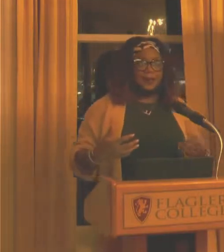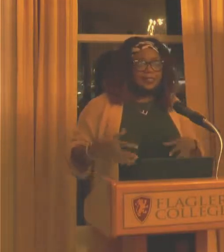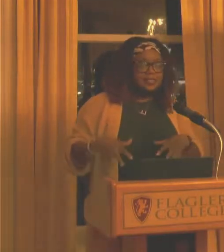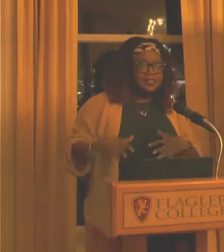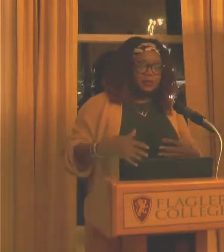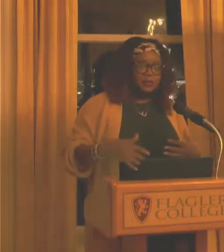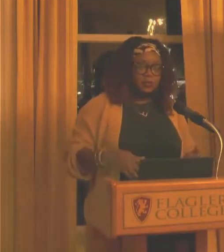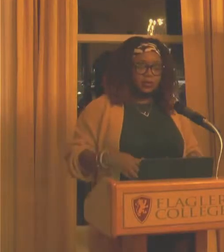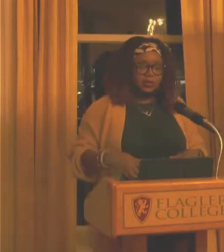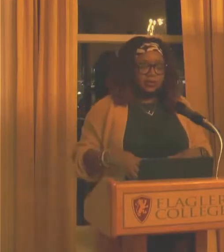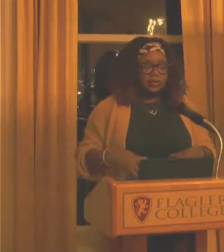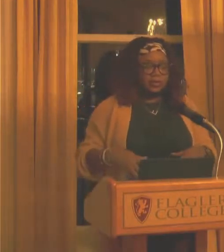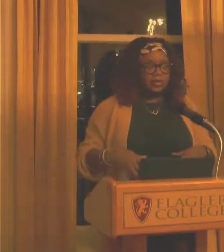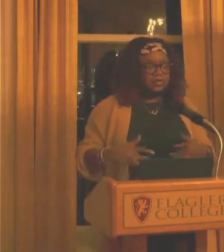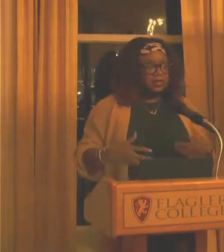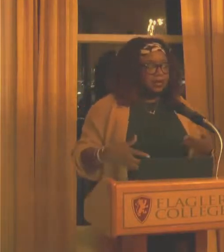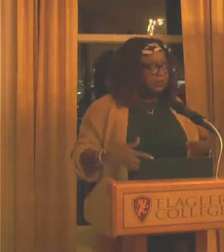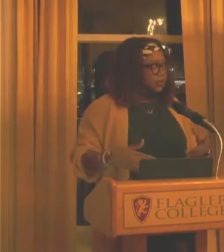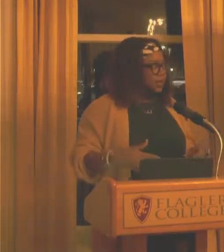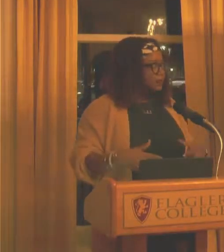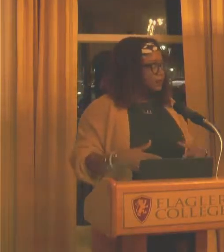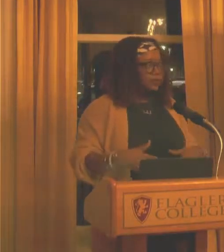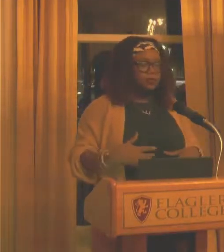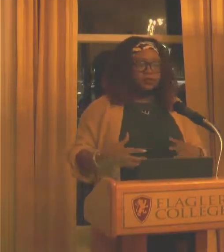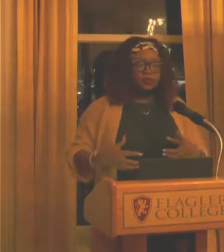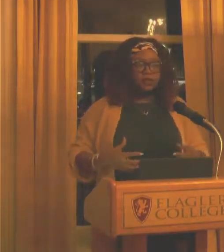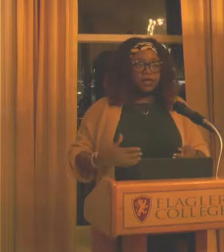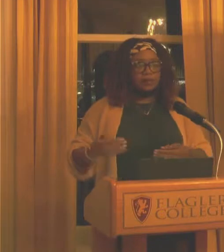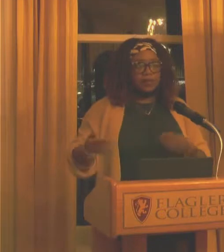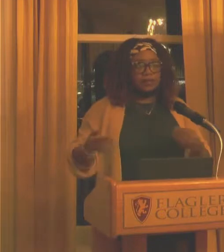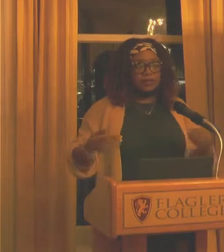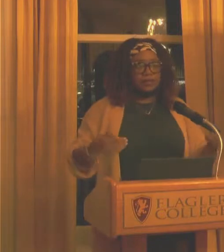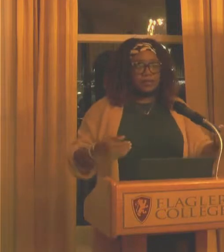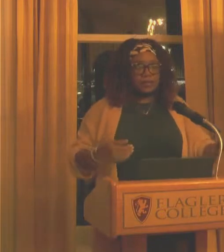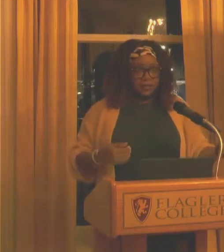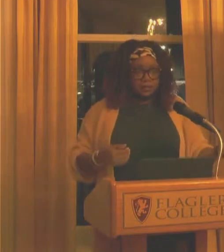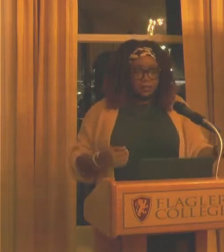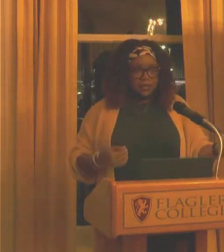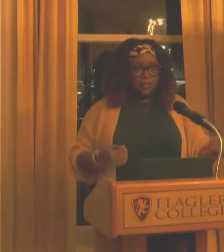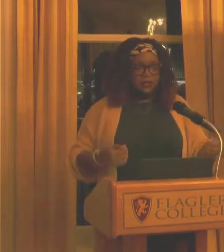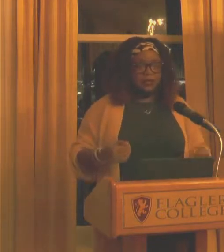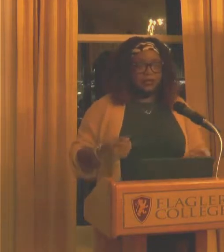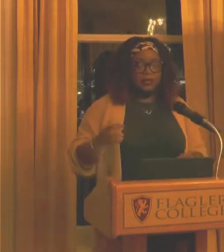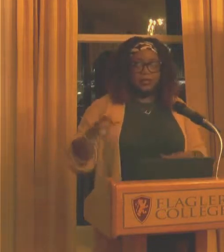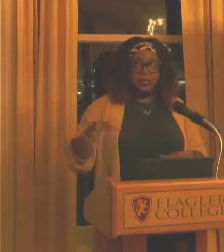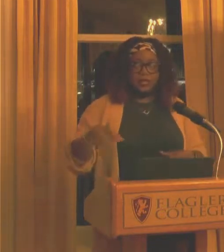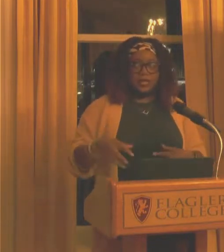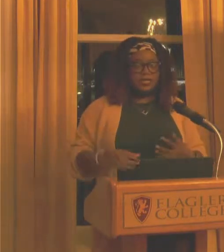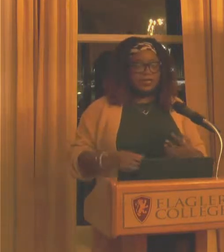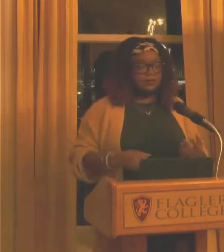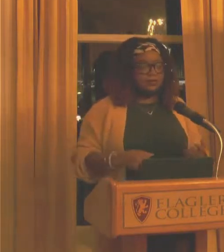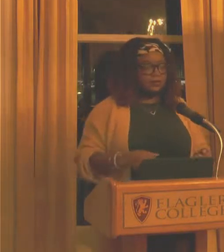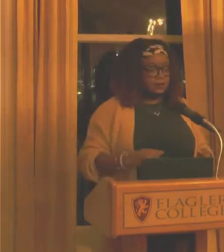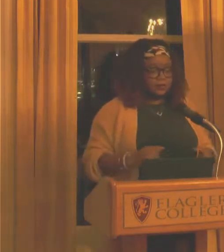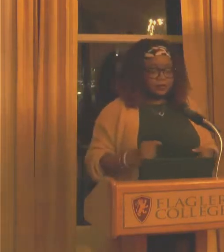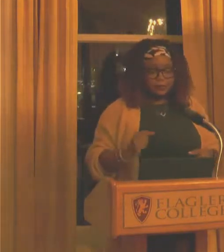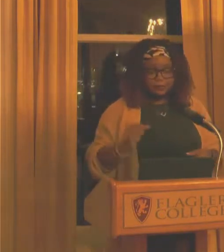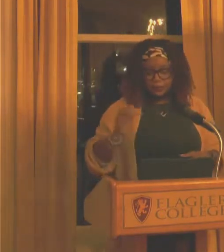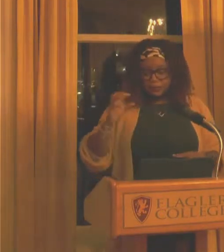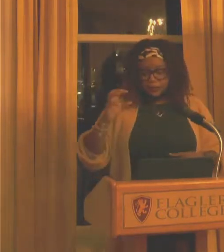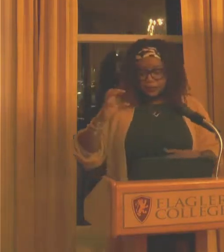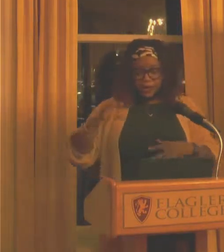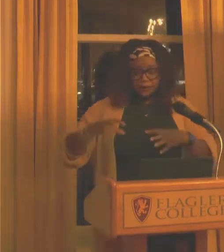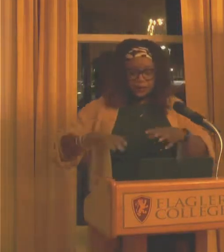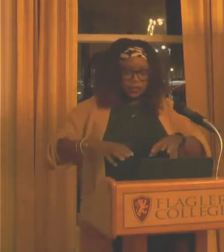um, this teaching moment, like as an artist, you have some control over like proximity. You know, by putting the eggshells on the floor,